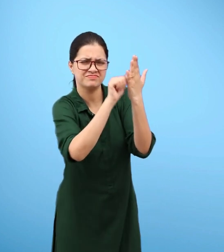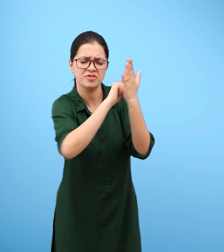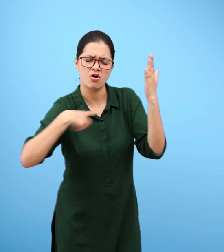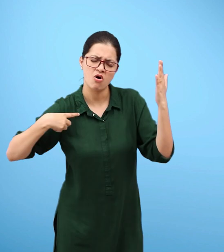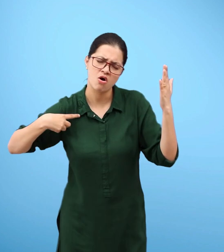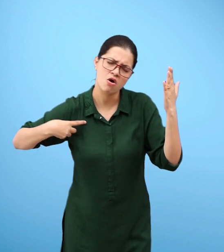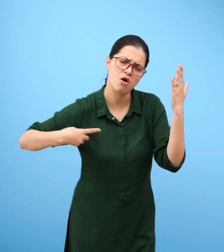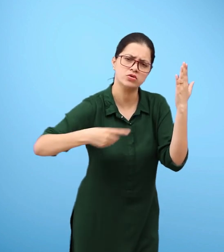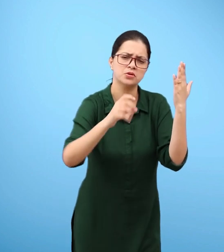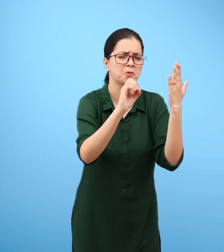hazy.